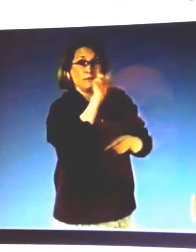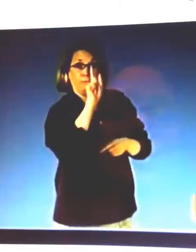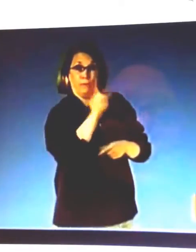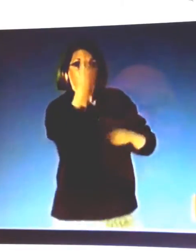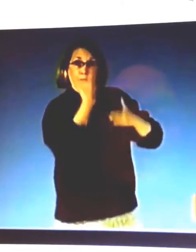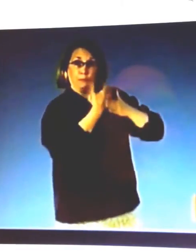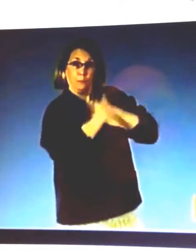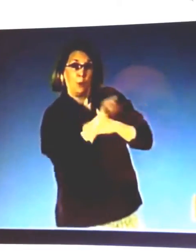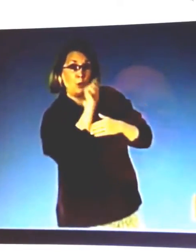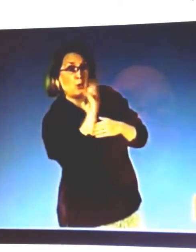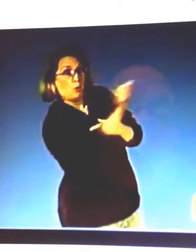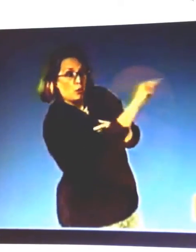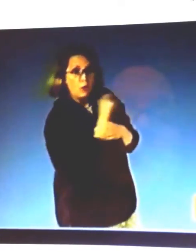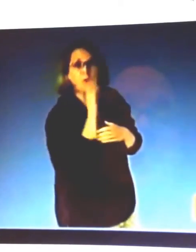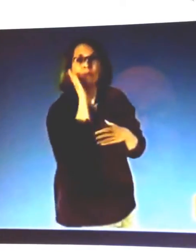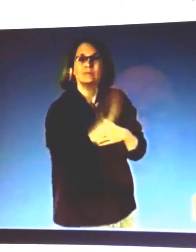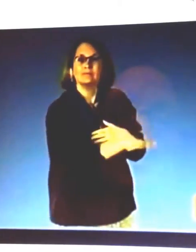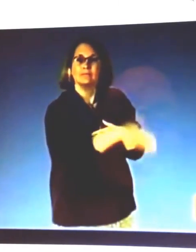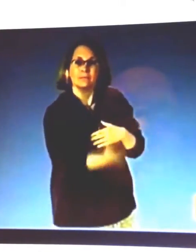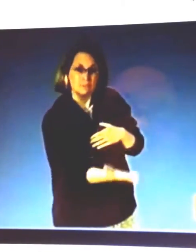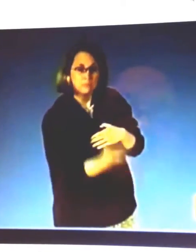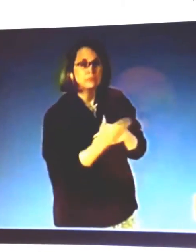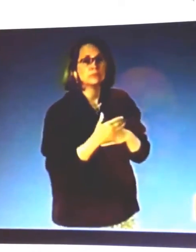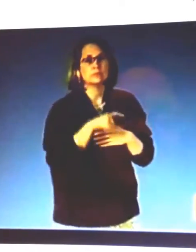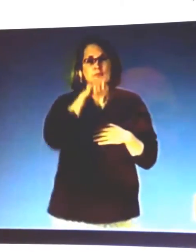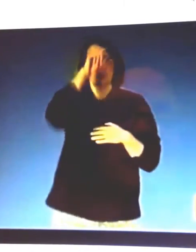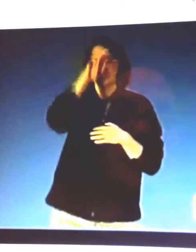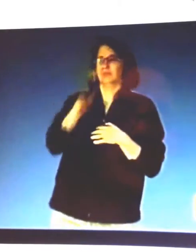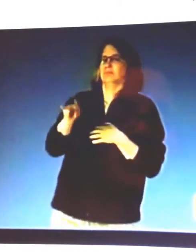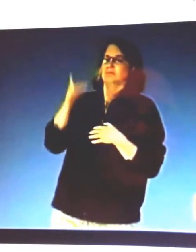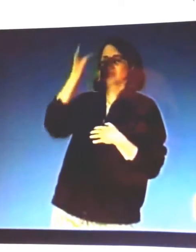firstborn of every animal family would die as well.